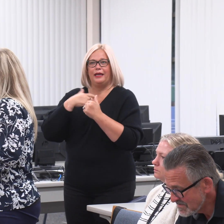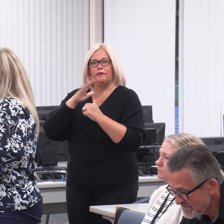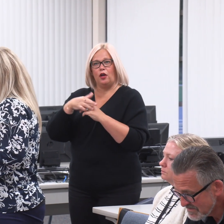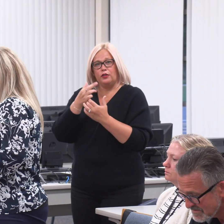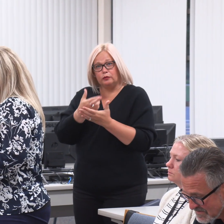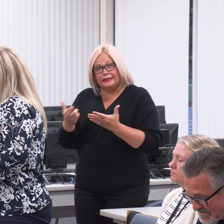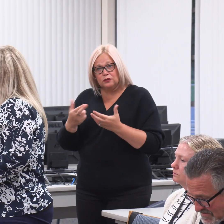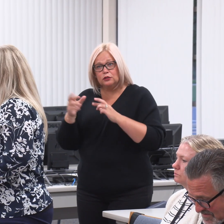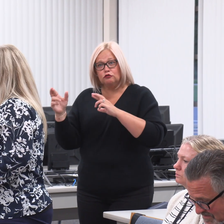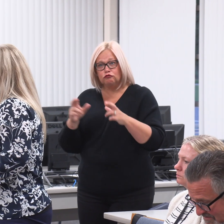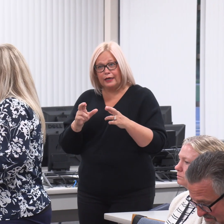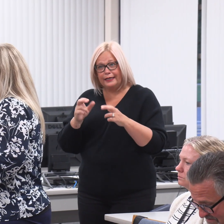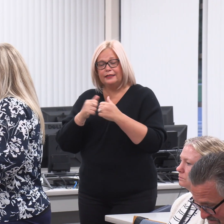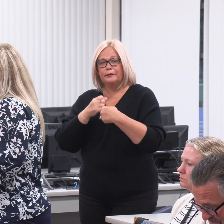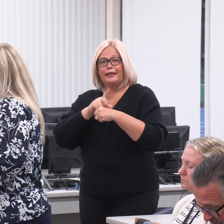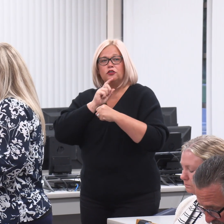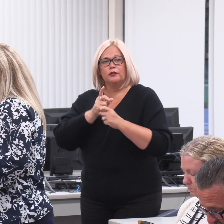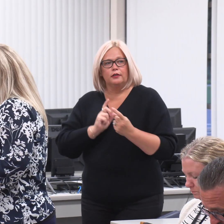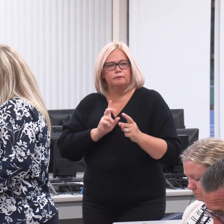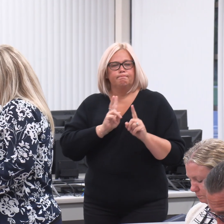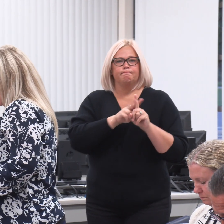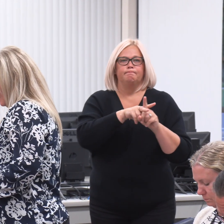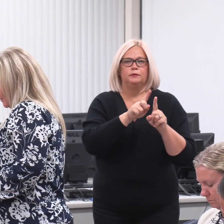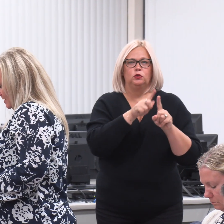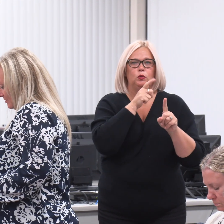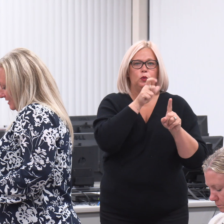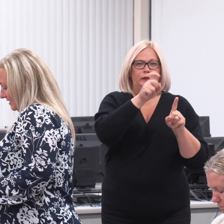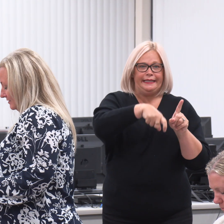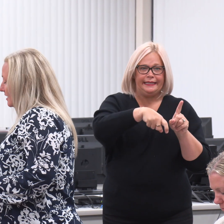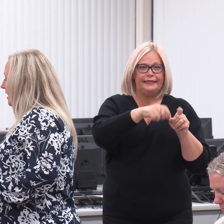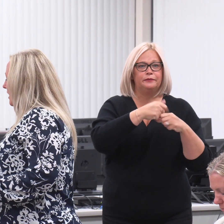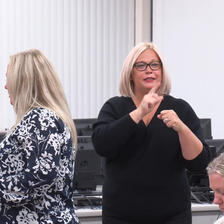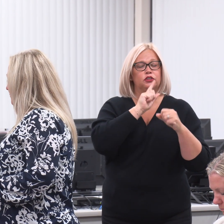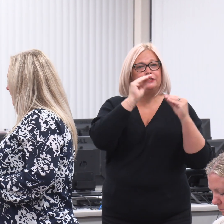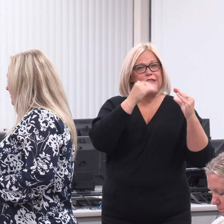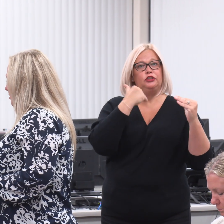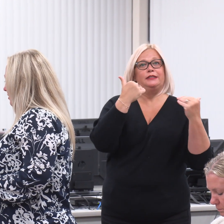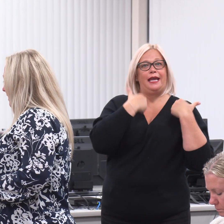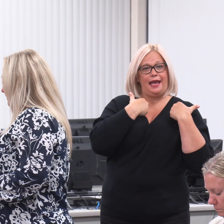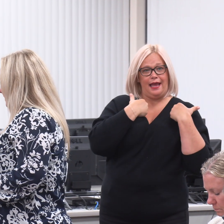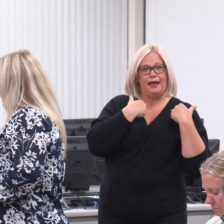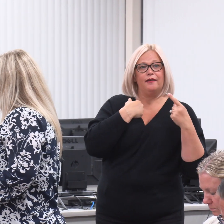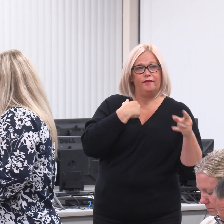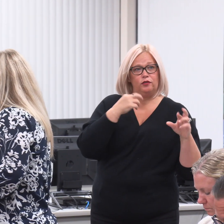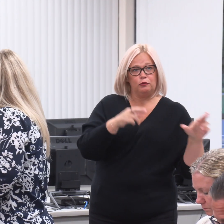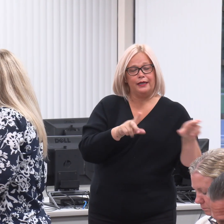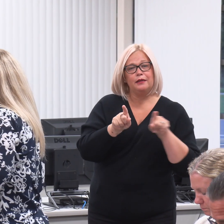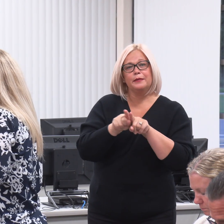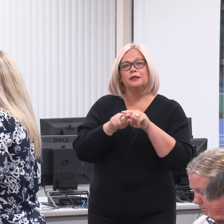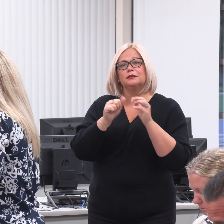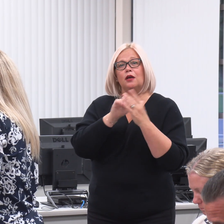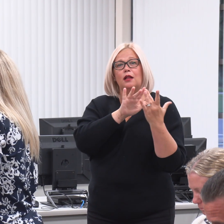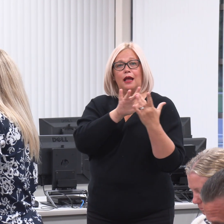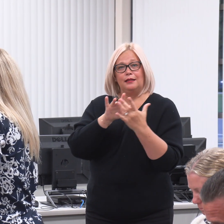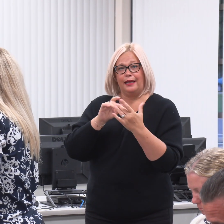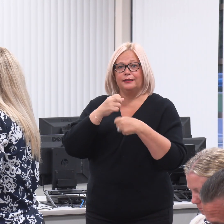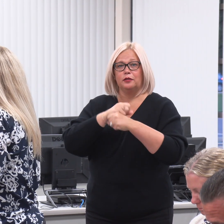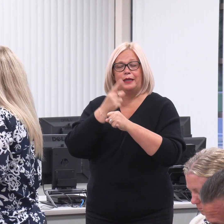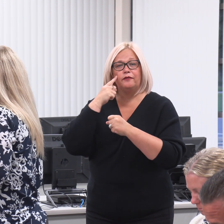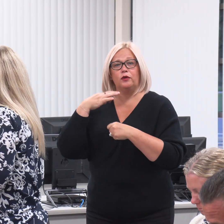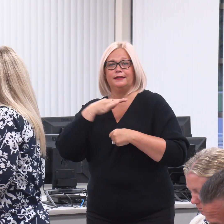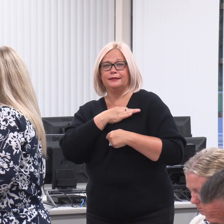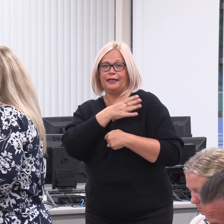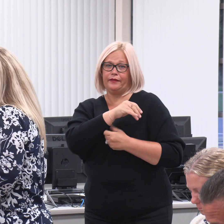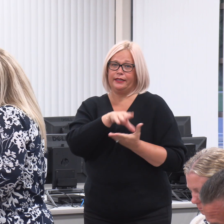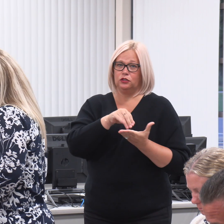sure to get to the places they need to go so the teachers have them in their hands. As well as all online accounts have been created for staff and